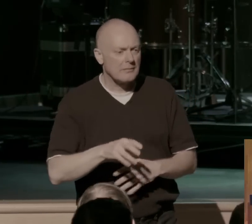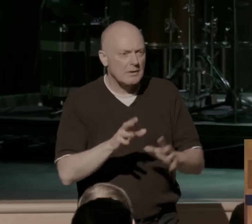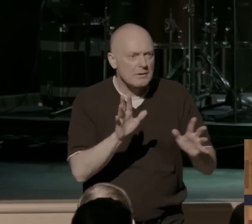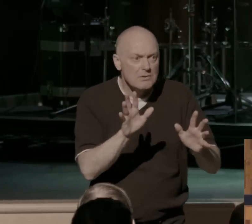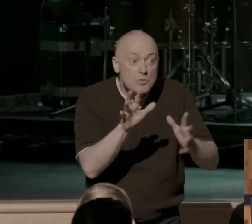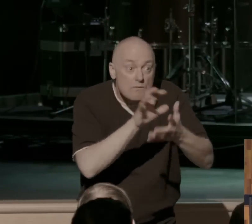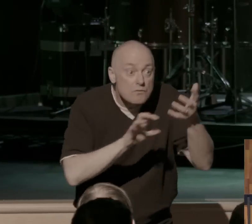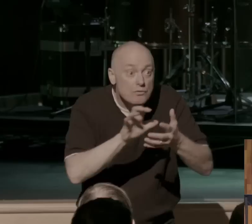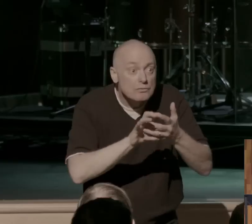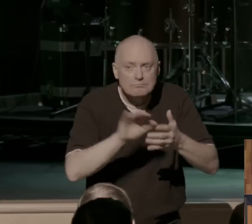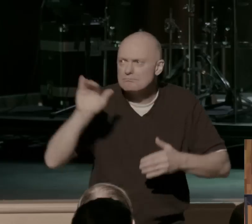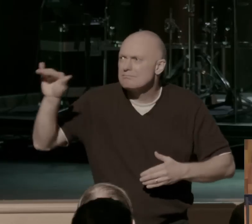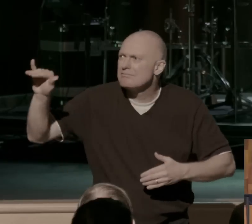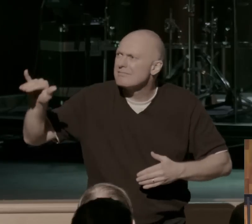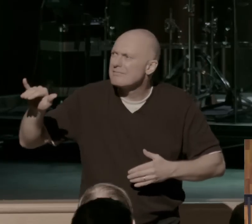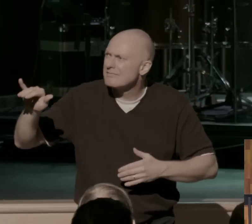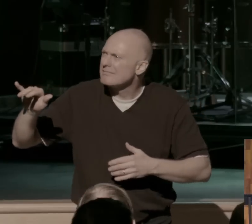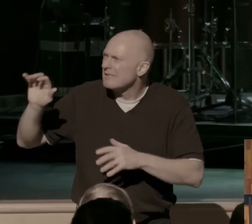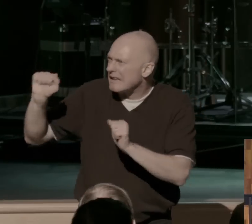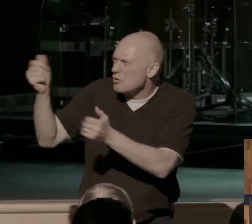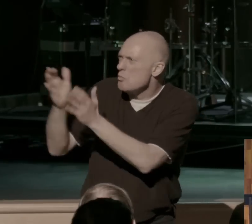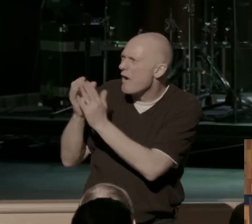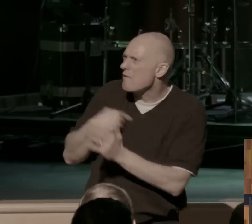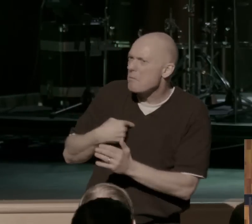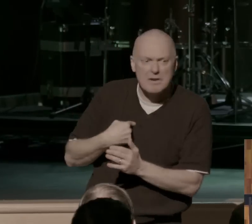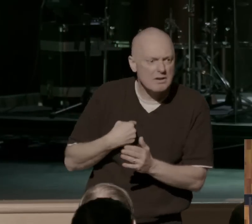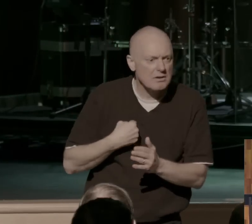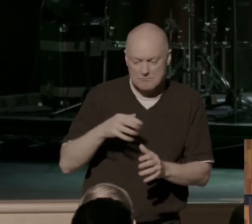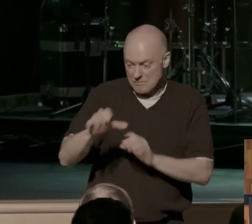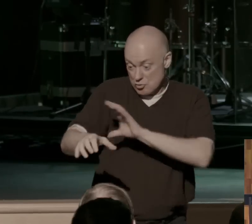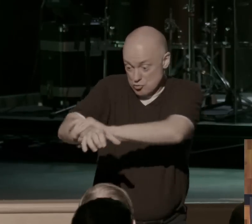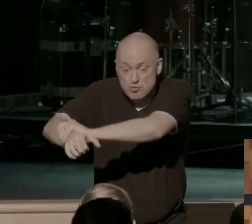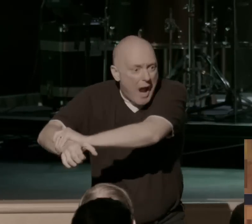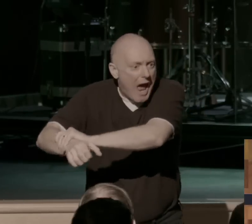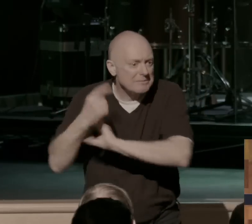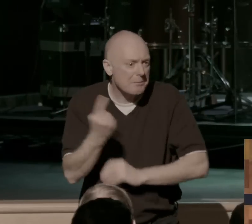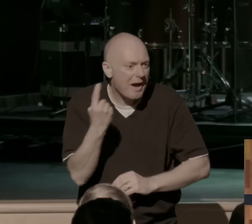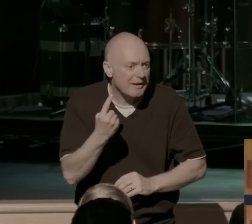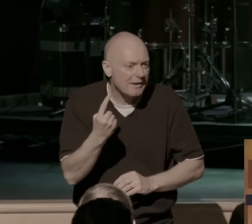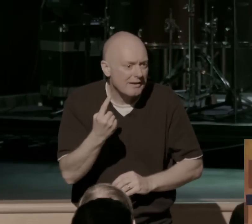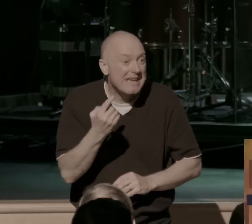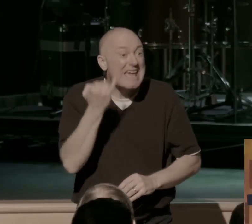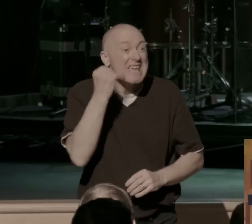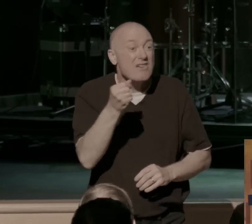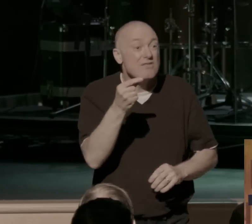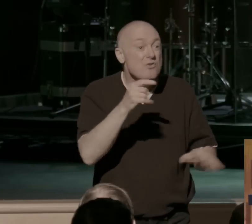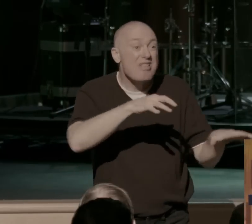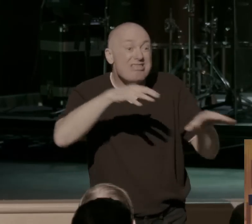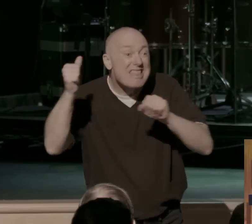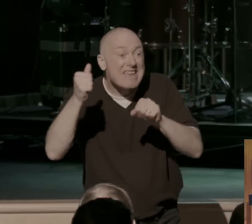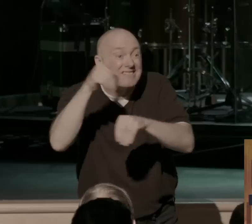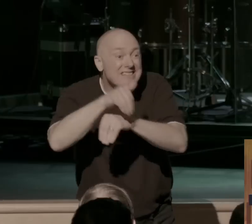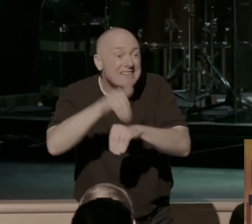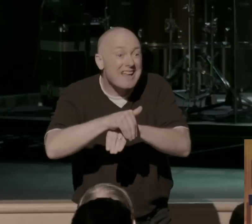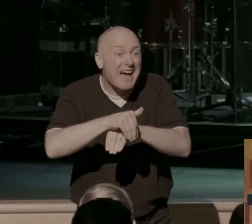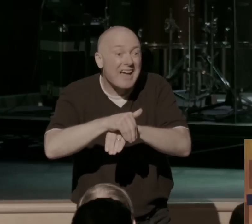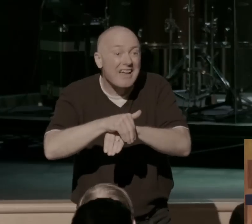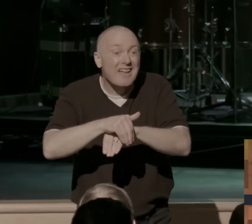for me? Grab somebody. Why? Because if you walk out of here alone, that voice that calls you a sinner and shameful